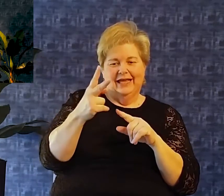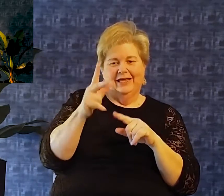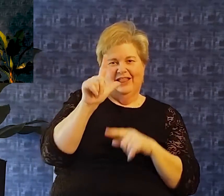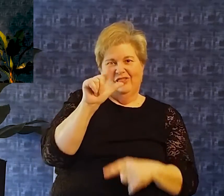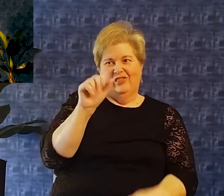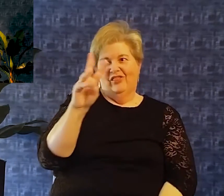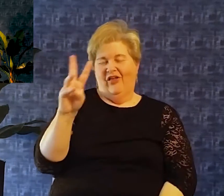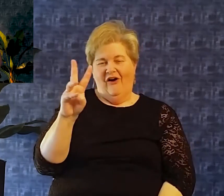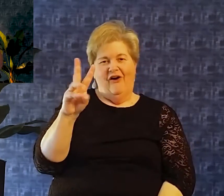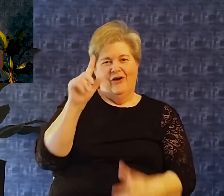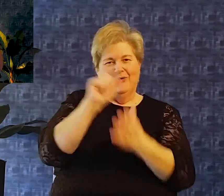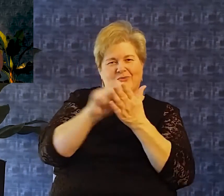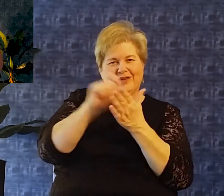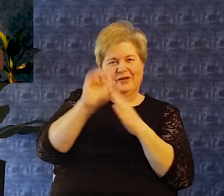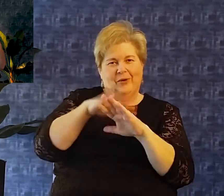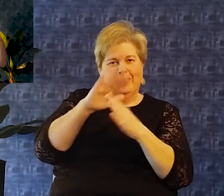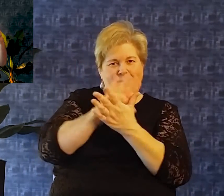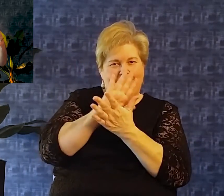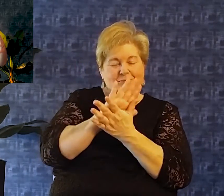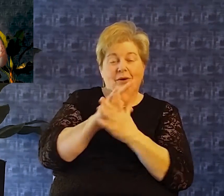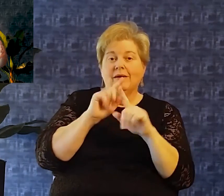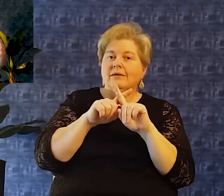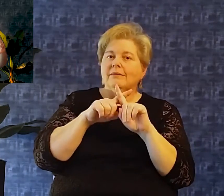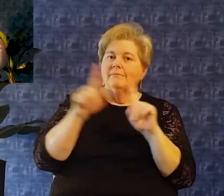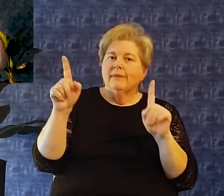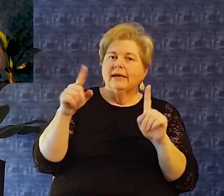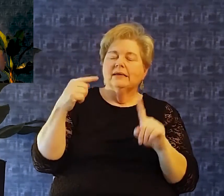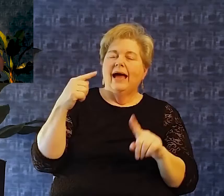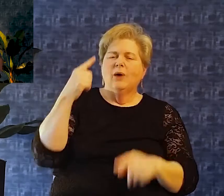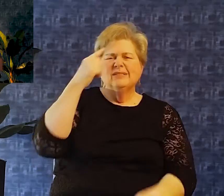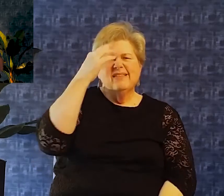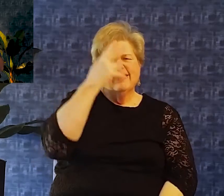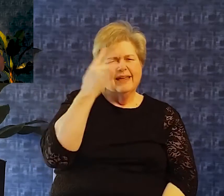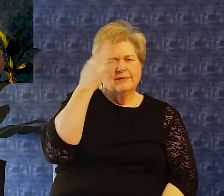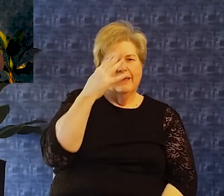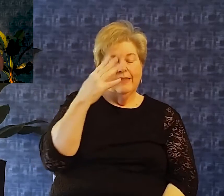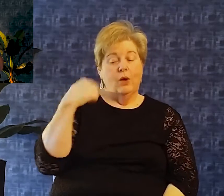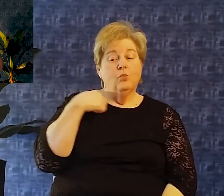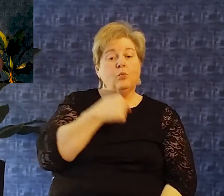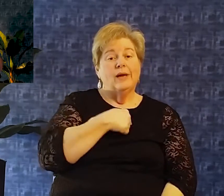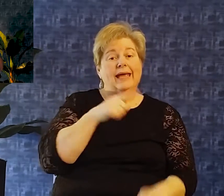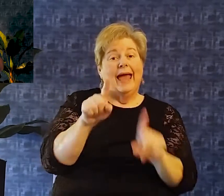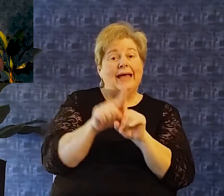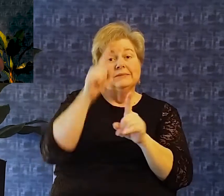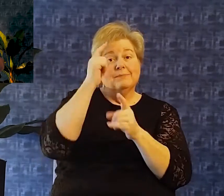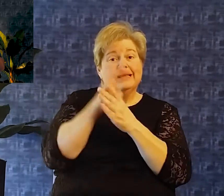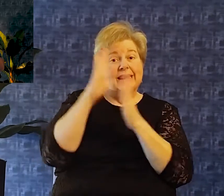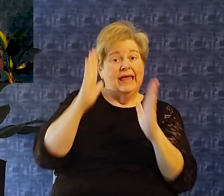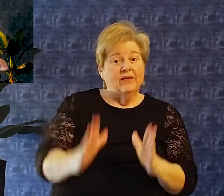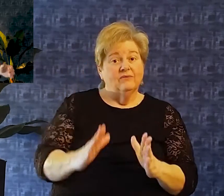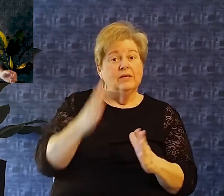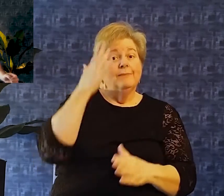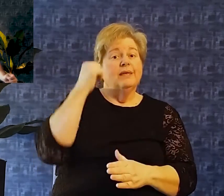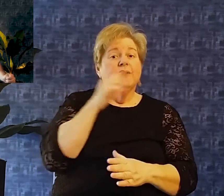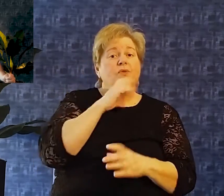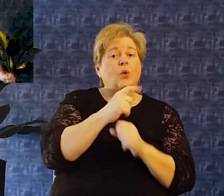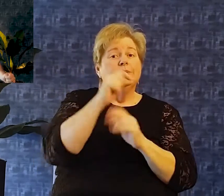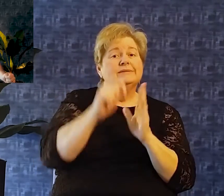believers Because of the old testament law that we are not bound to the mosaic law But the mosaic law was